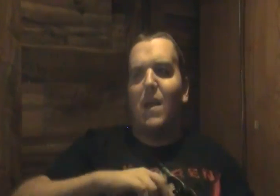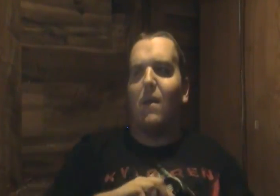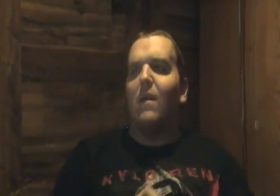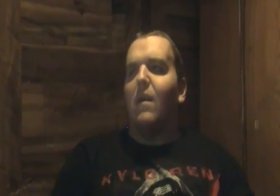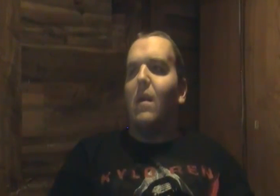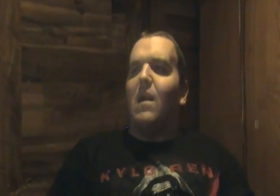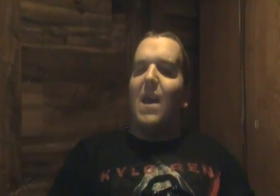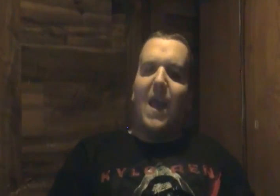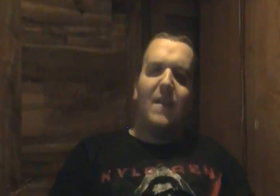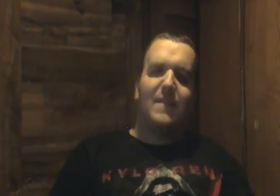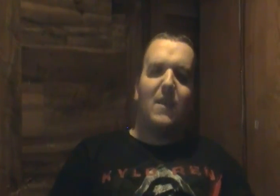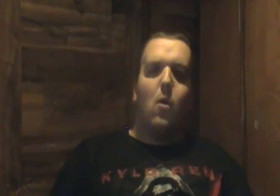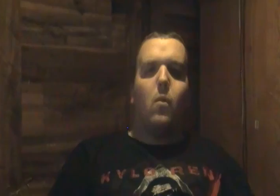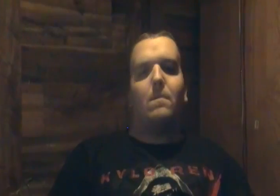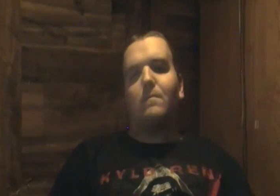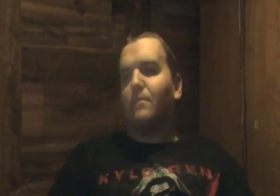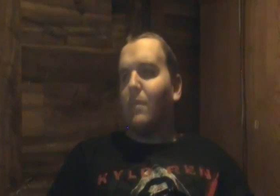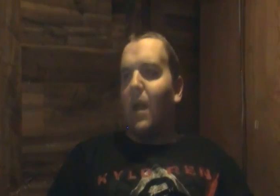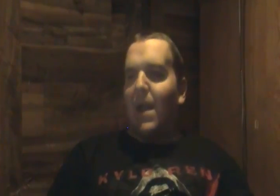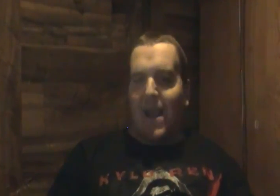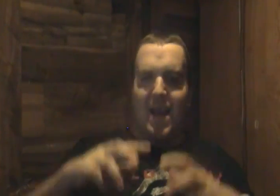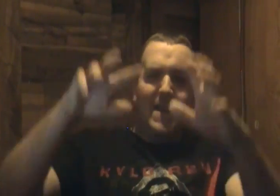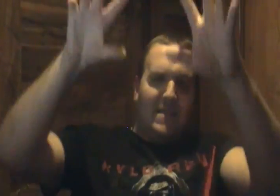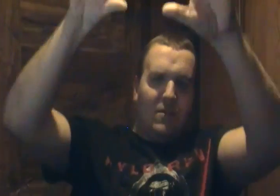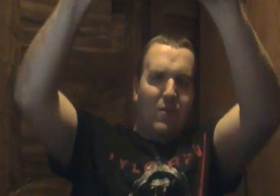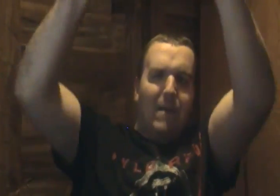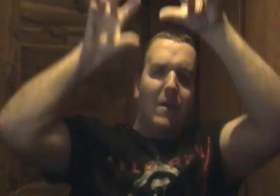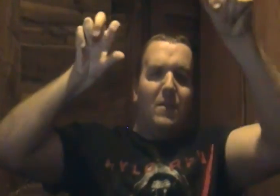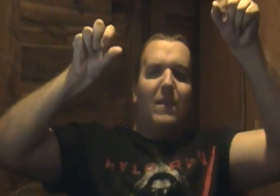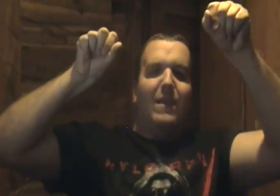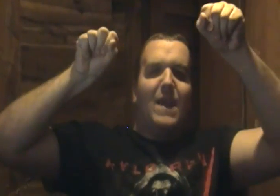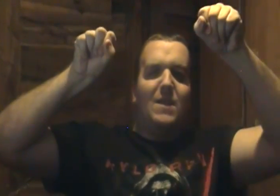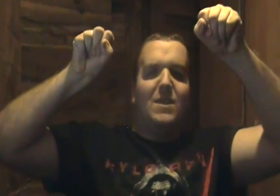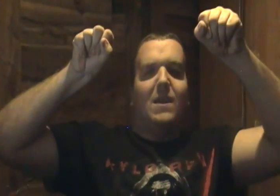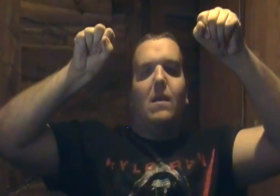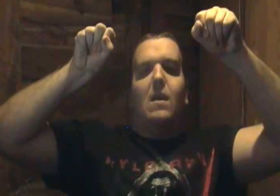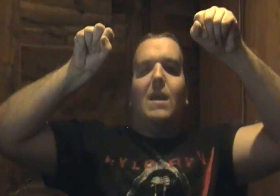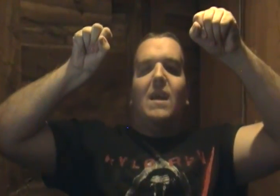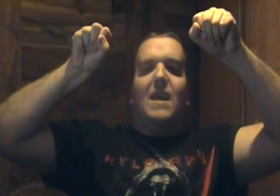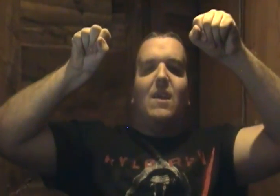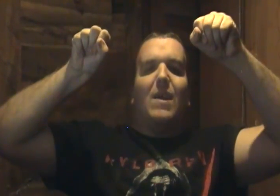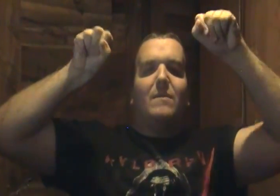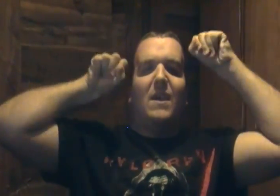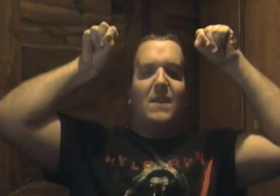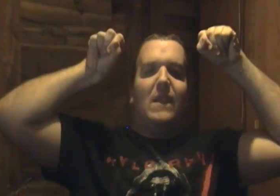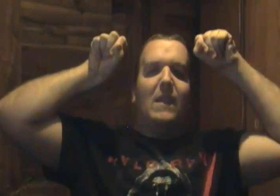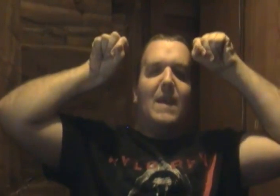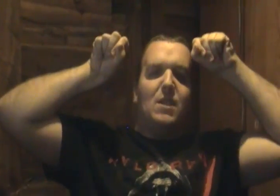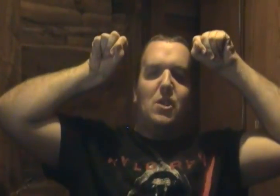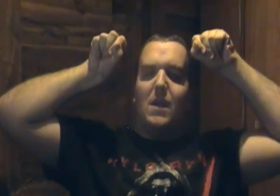spear and so and he's grabbed onto the ledge he grabs onto the ledge